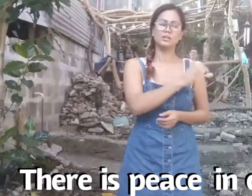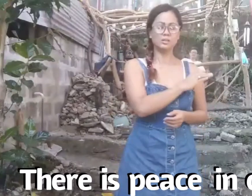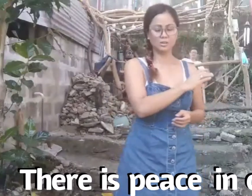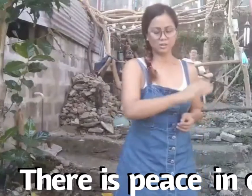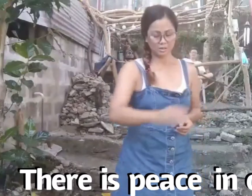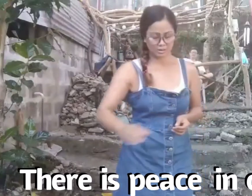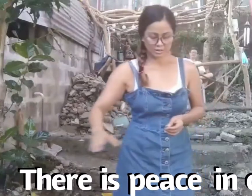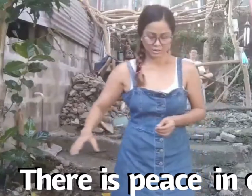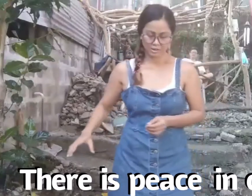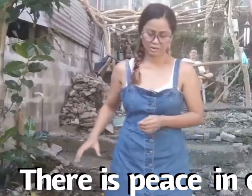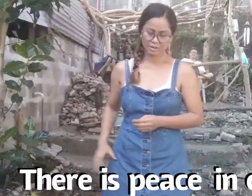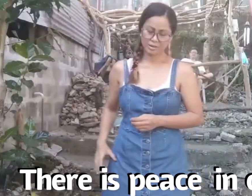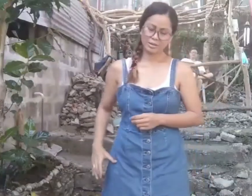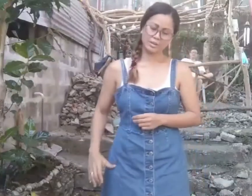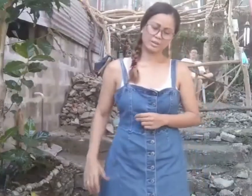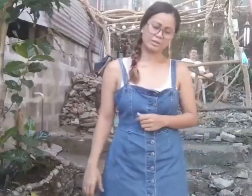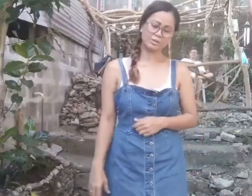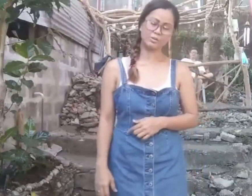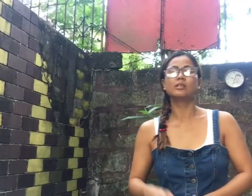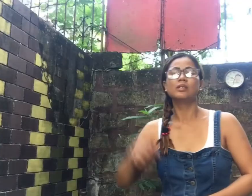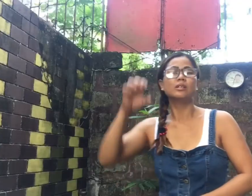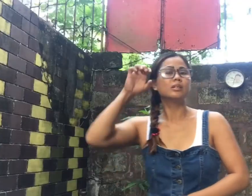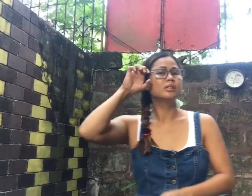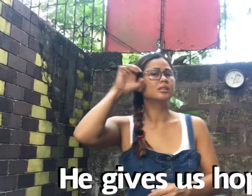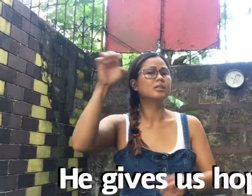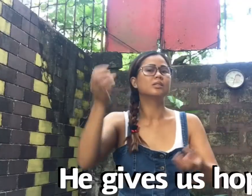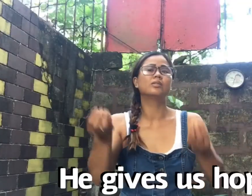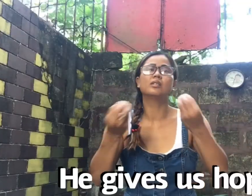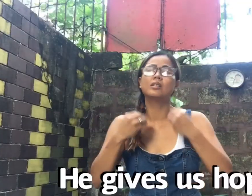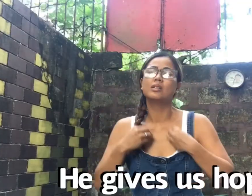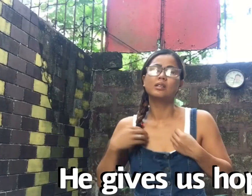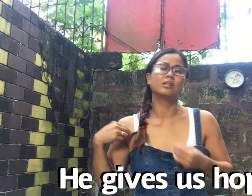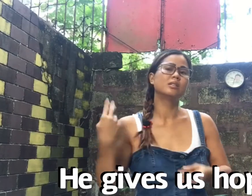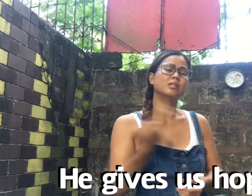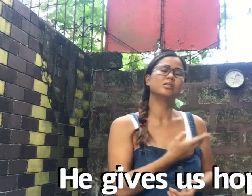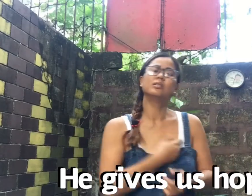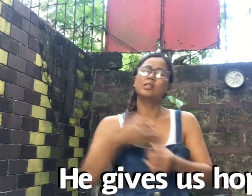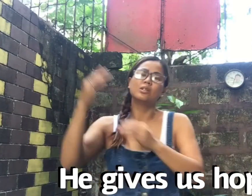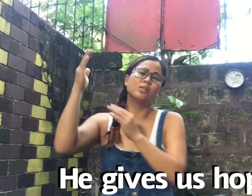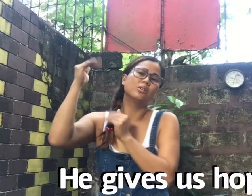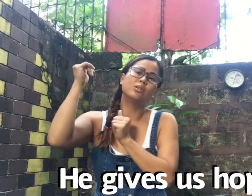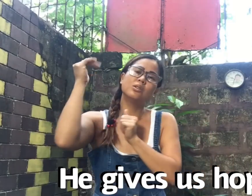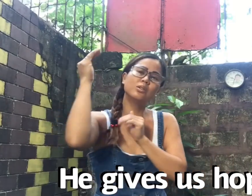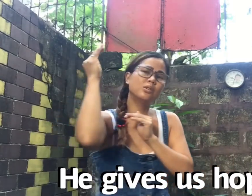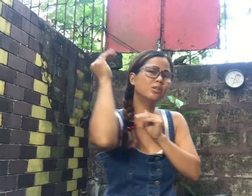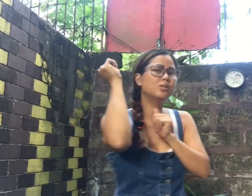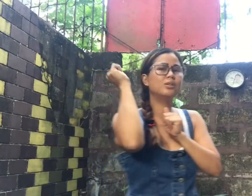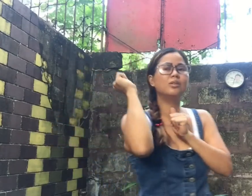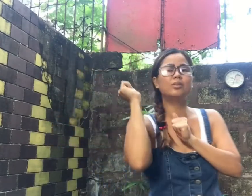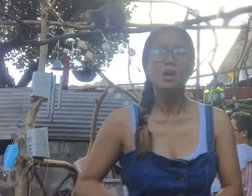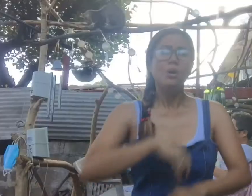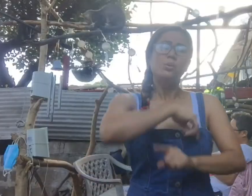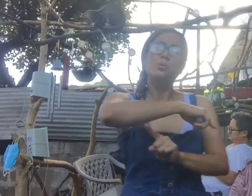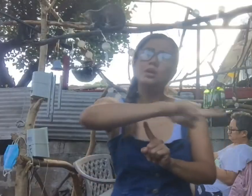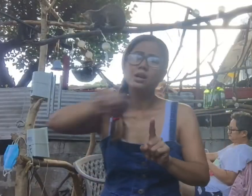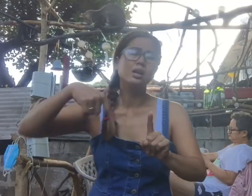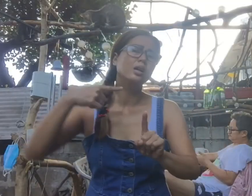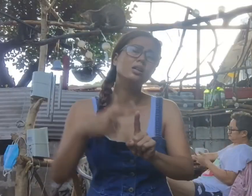He gives us hope when